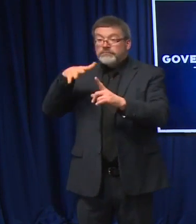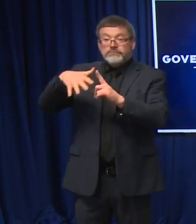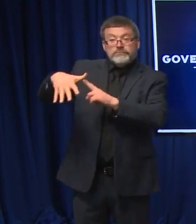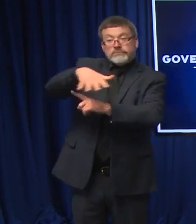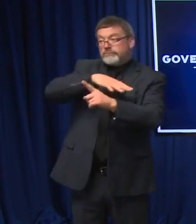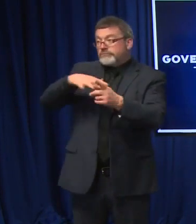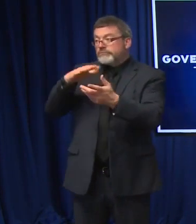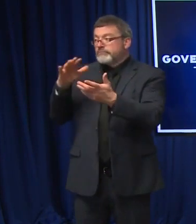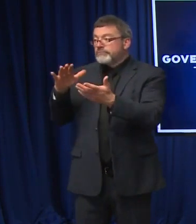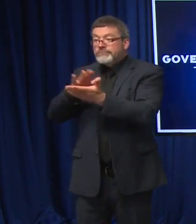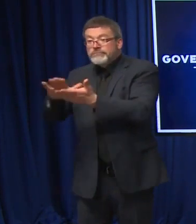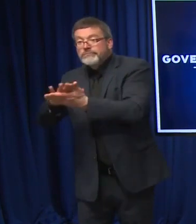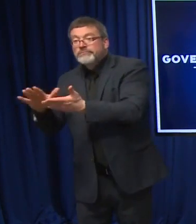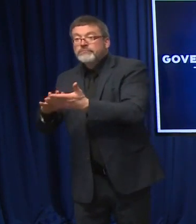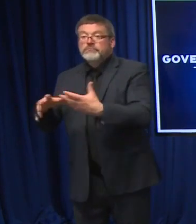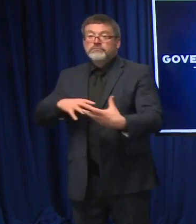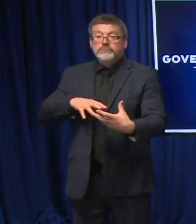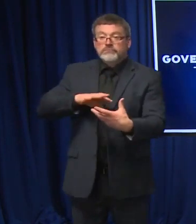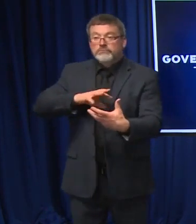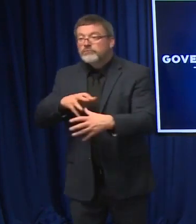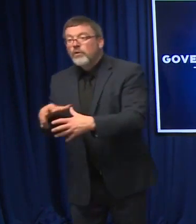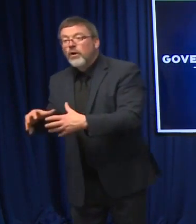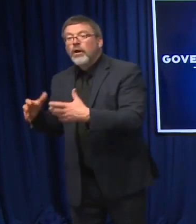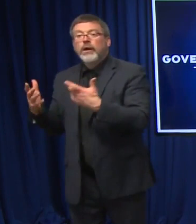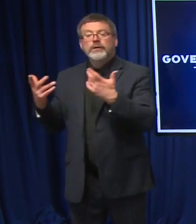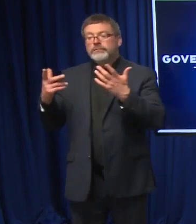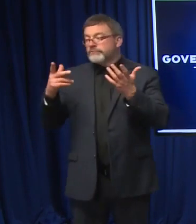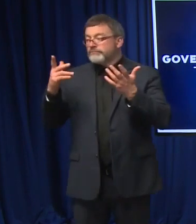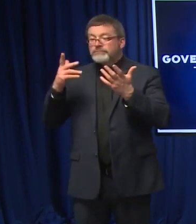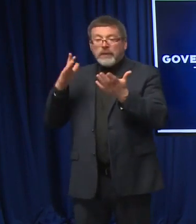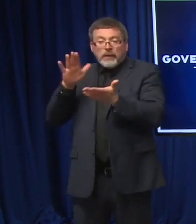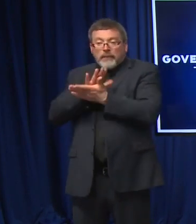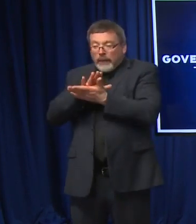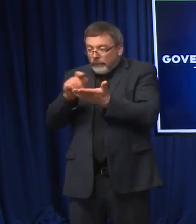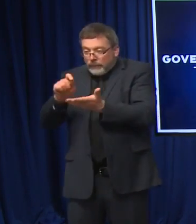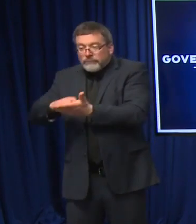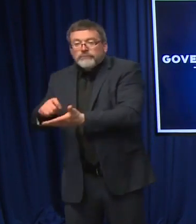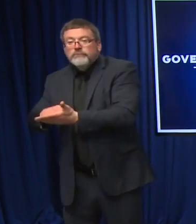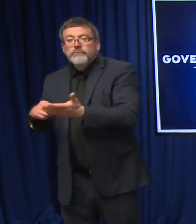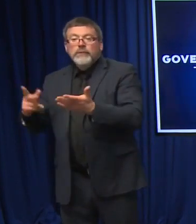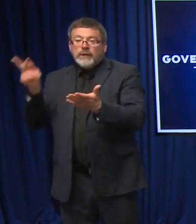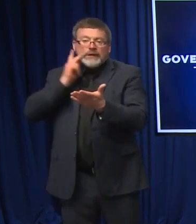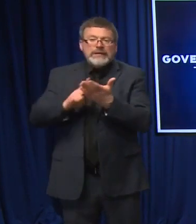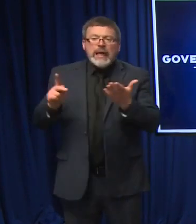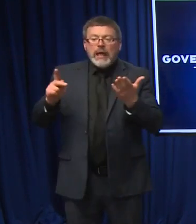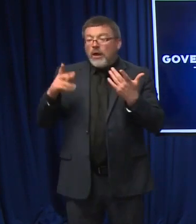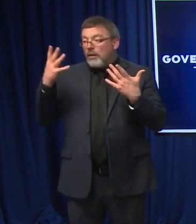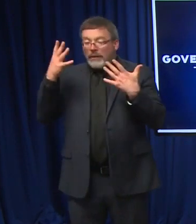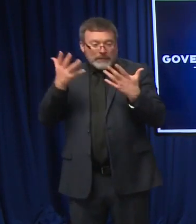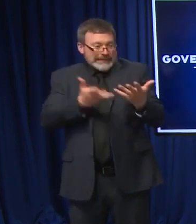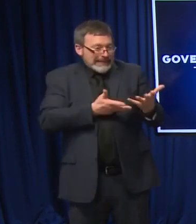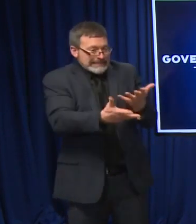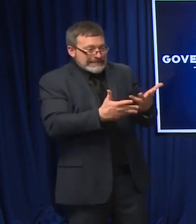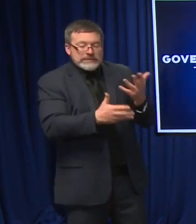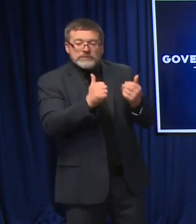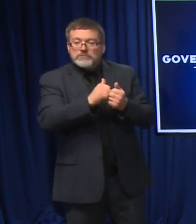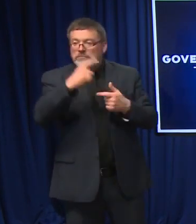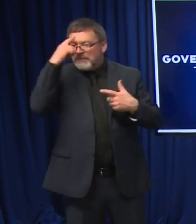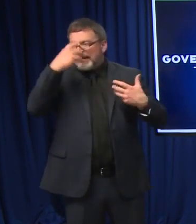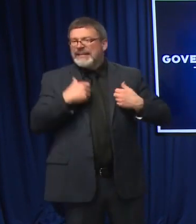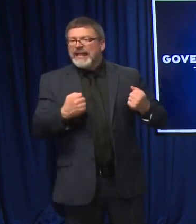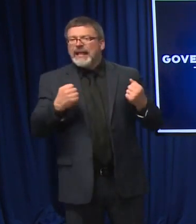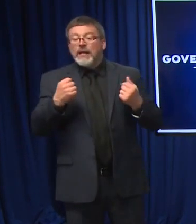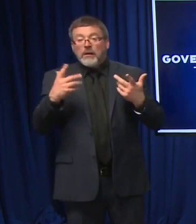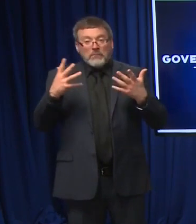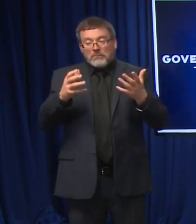logistics, observation for patients with mental health, things like that. And then the same for nursing homes. As we talk about opening up the